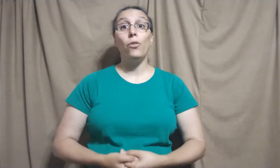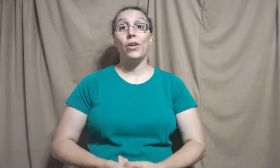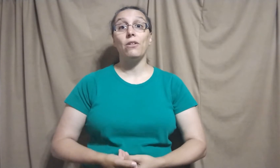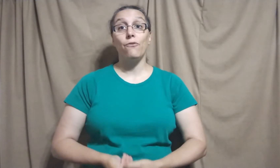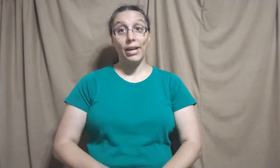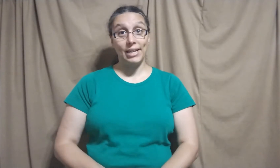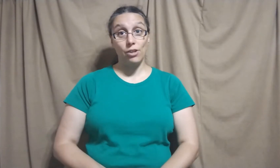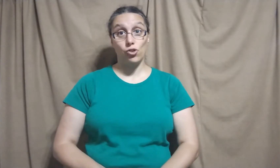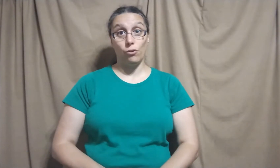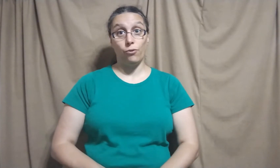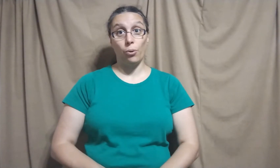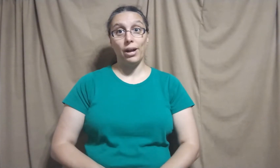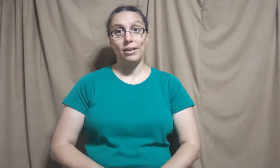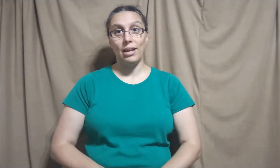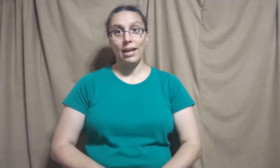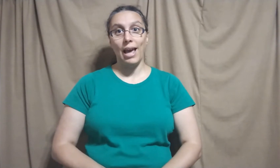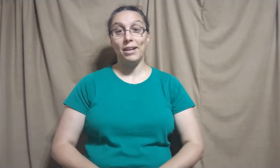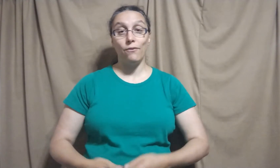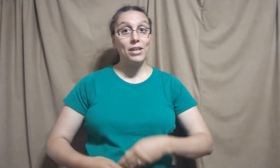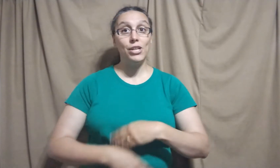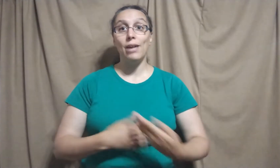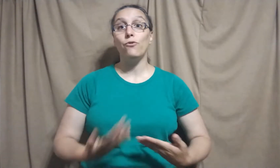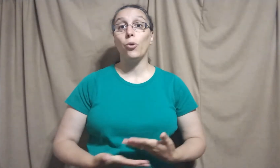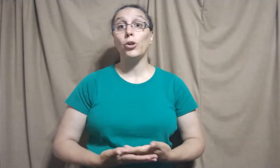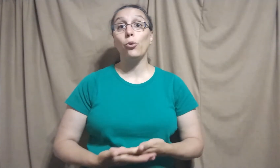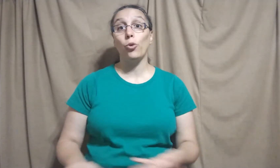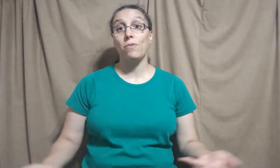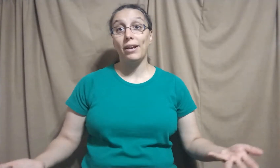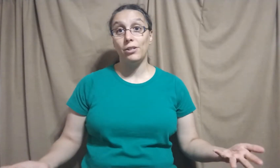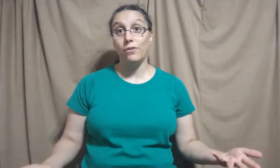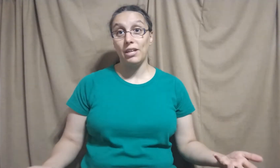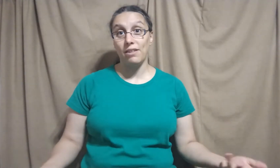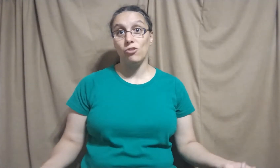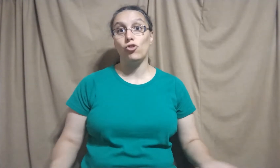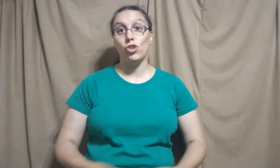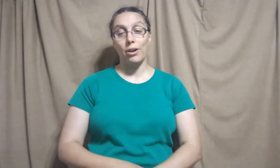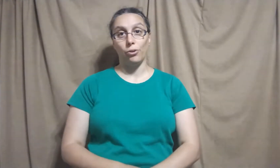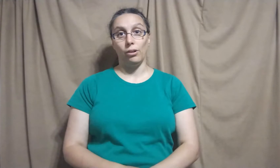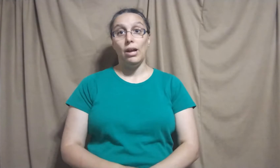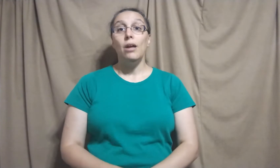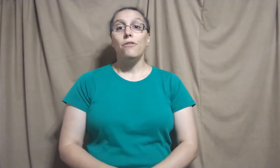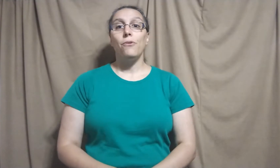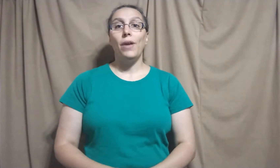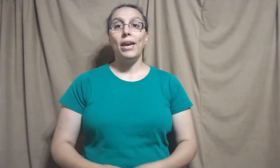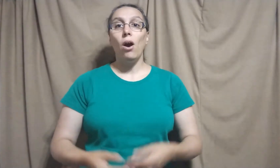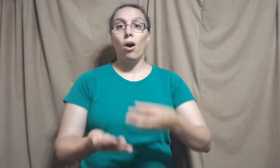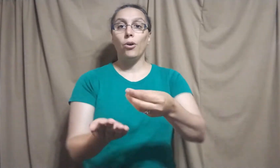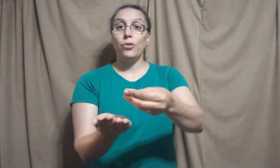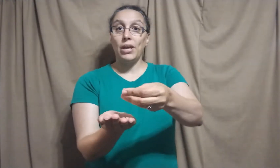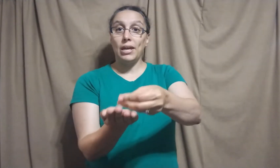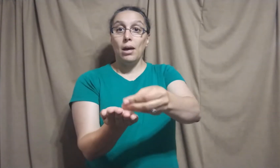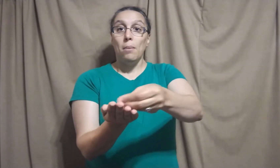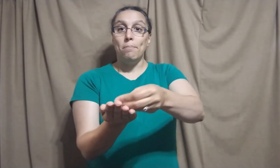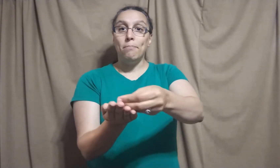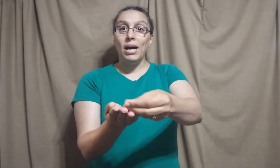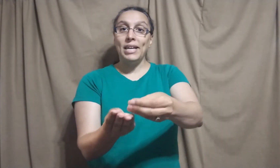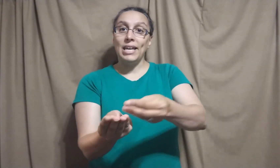things financial for an event and for your group's activities in general. So they are the money